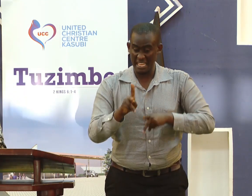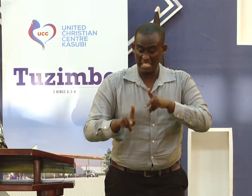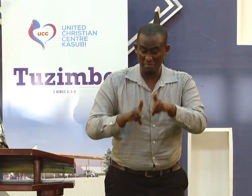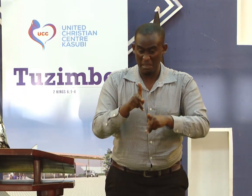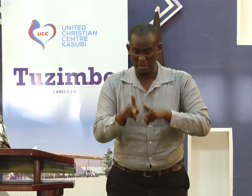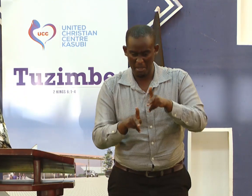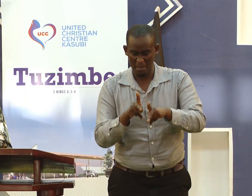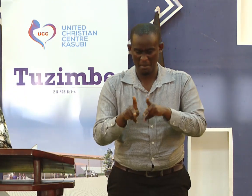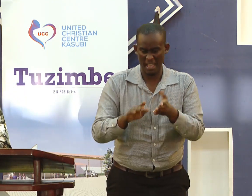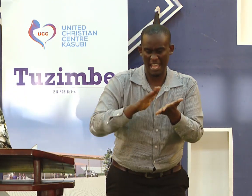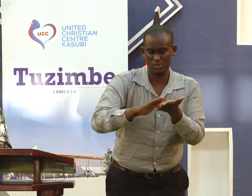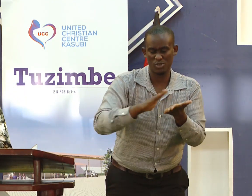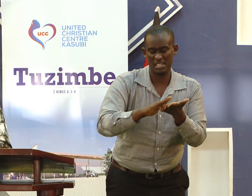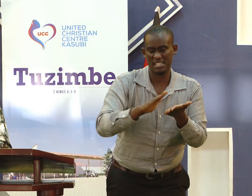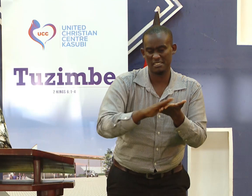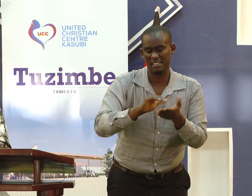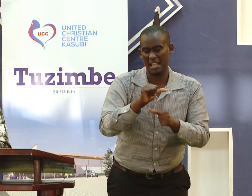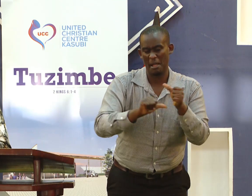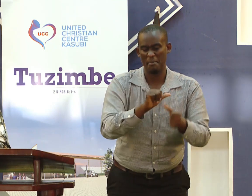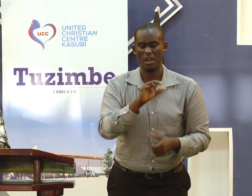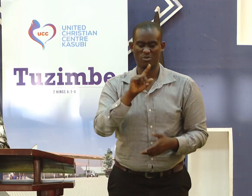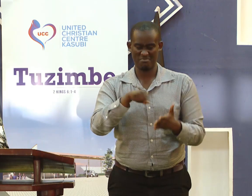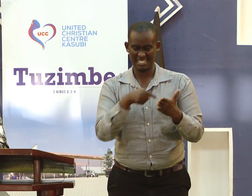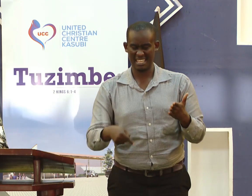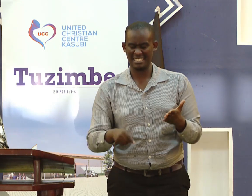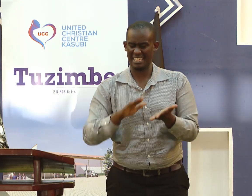They give excuses for the mistakes.